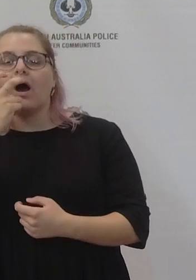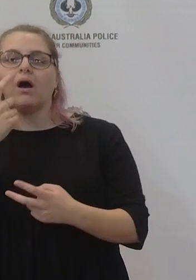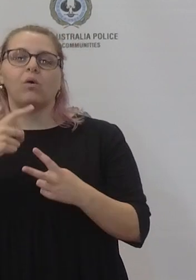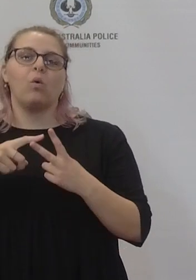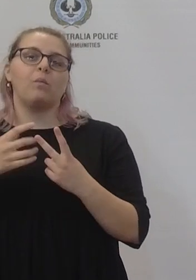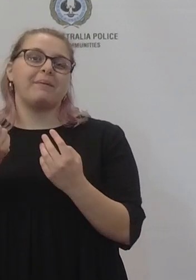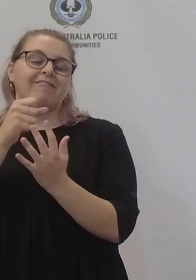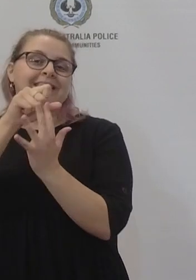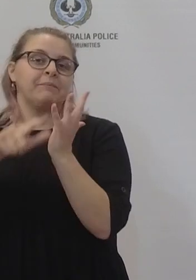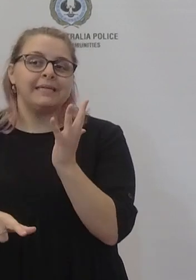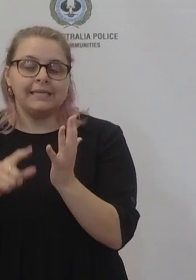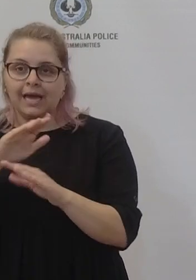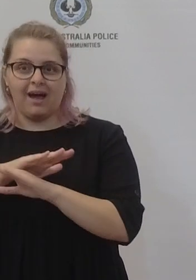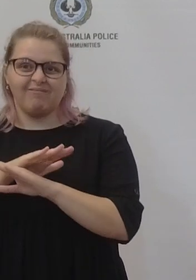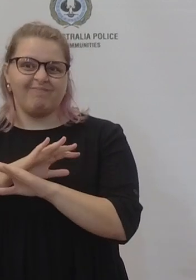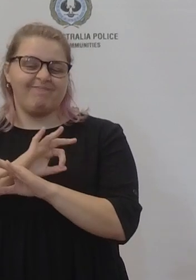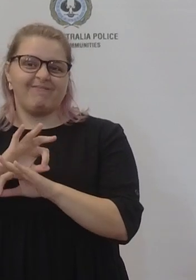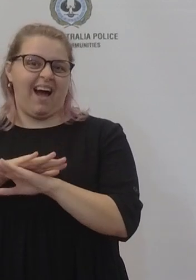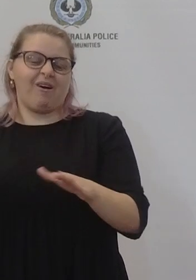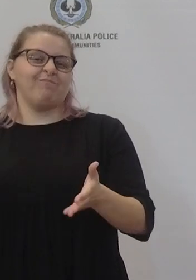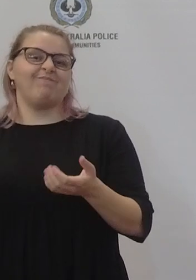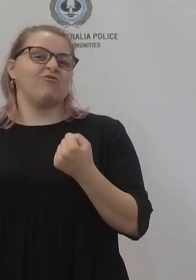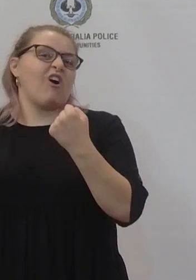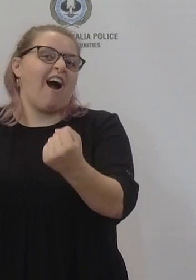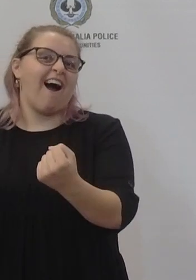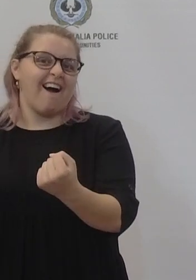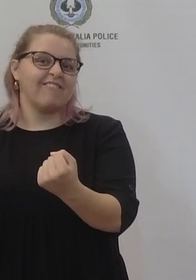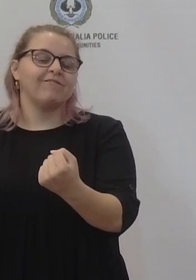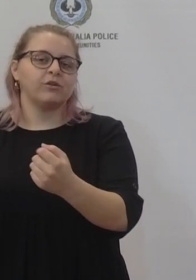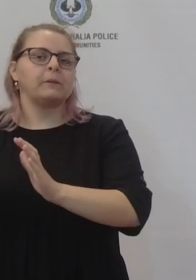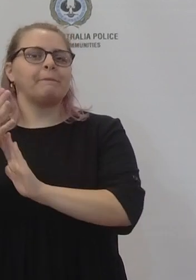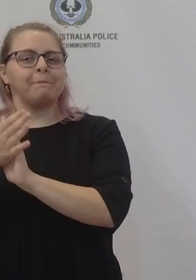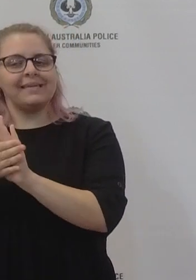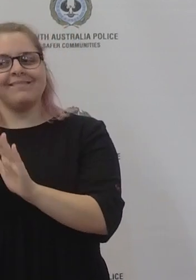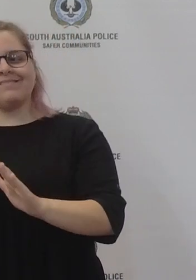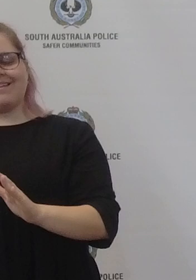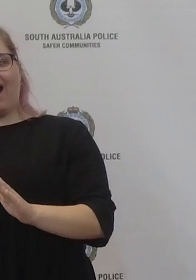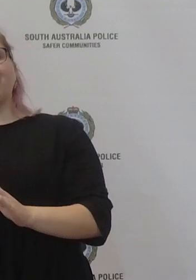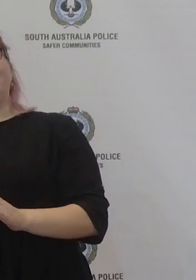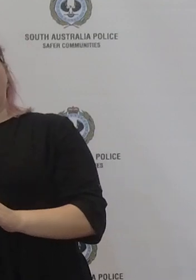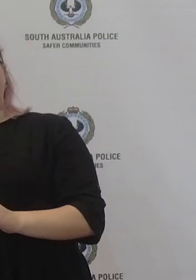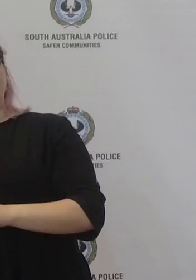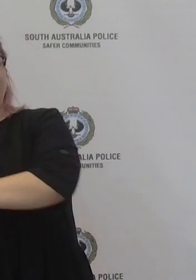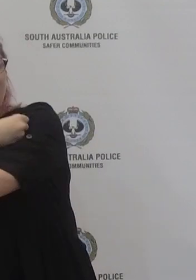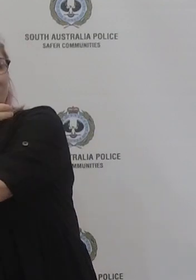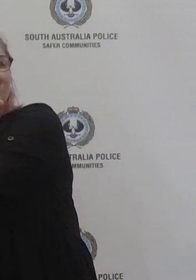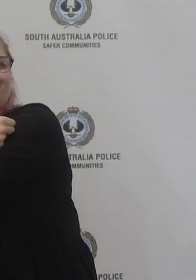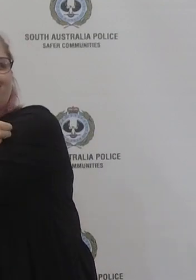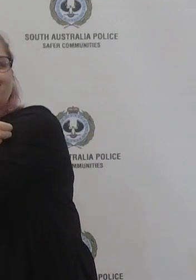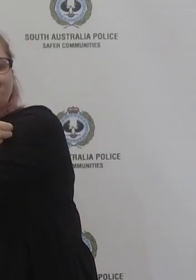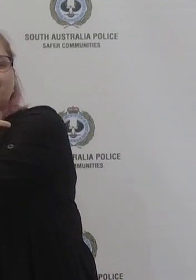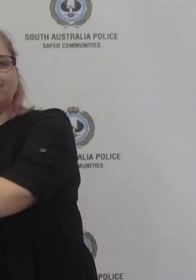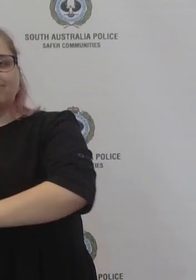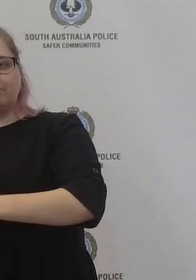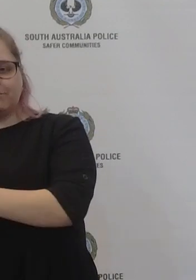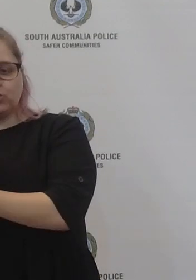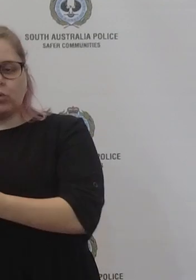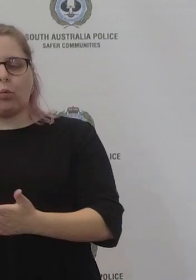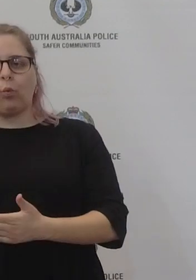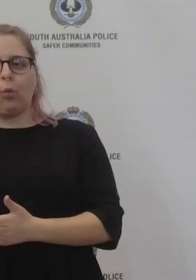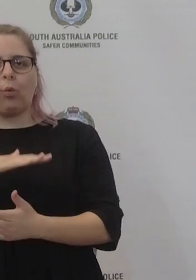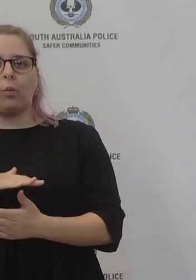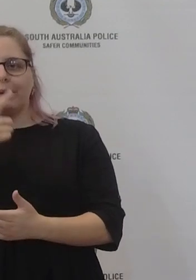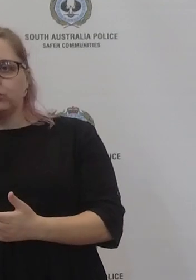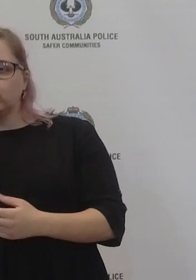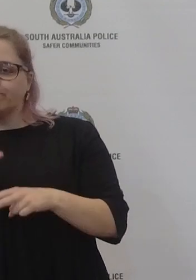disability or indeed it was their choice to use public transport but some of those people would be at higher risk of having covid so that's